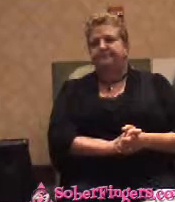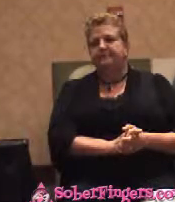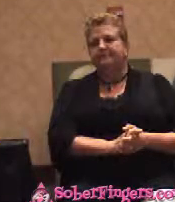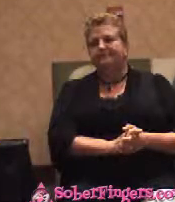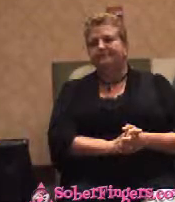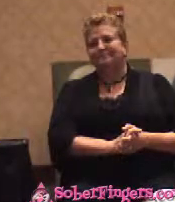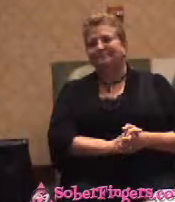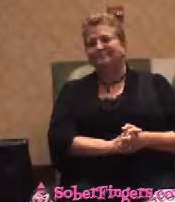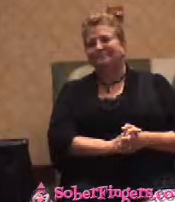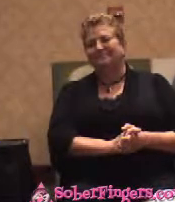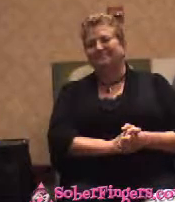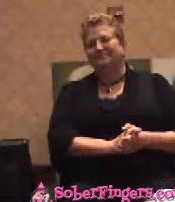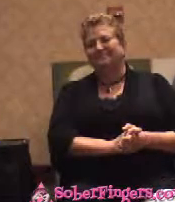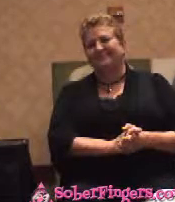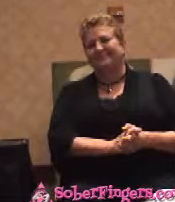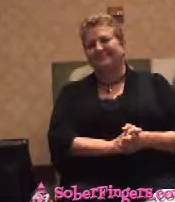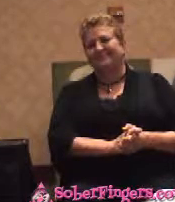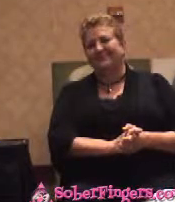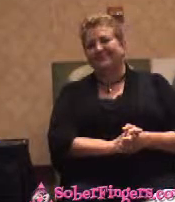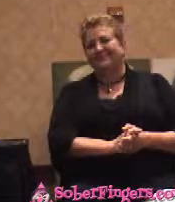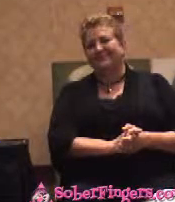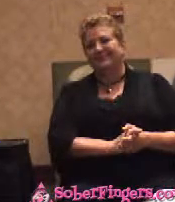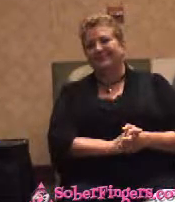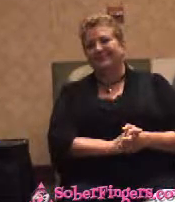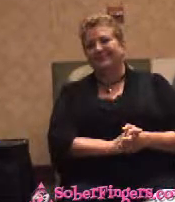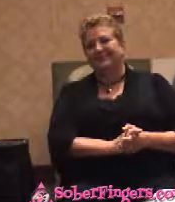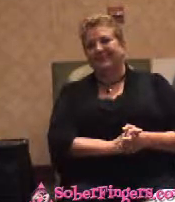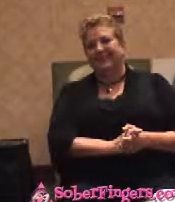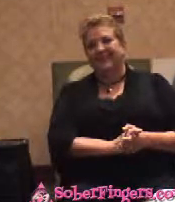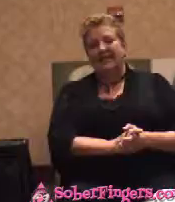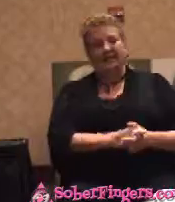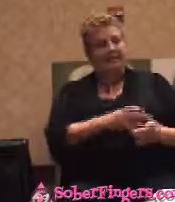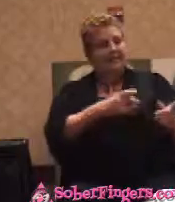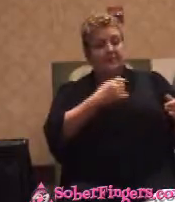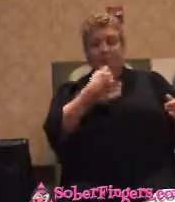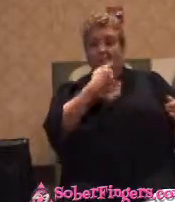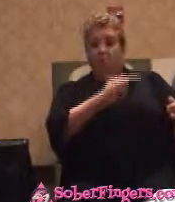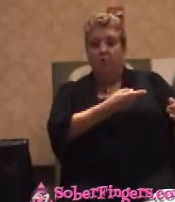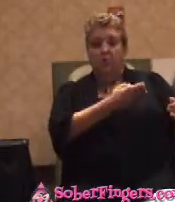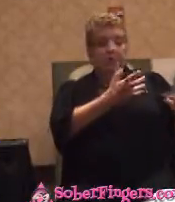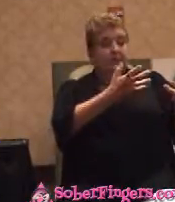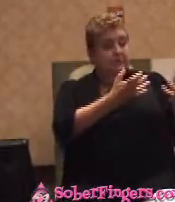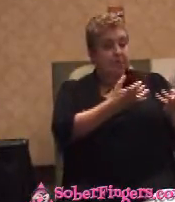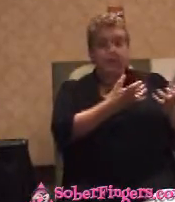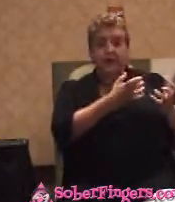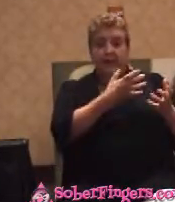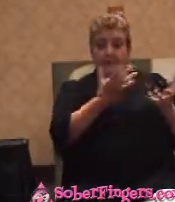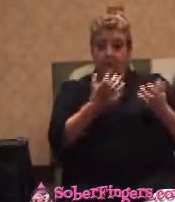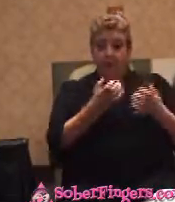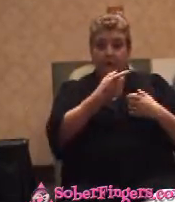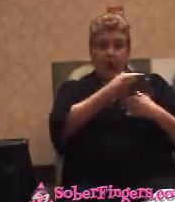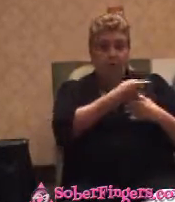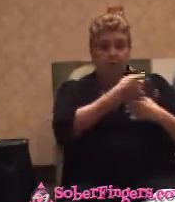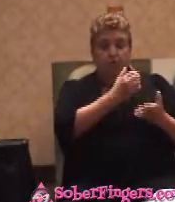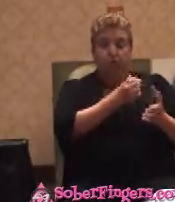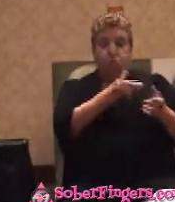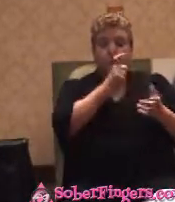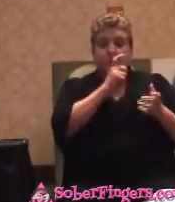So when she told me she wanted, he wanted a drink a little bit of me, I immediately went to the liquor store. And bought, she liked